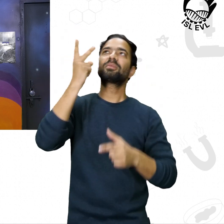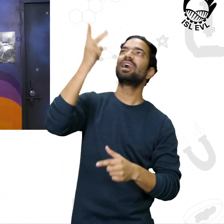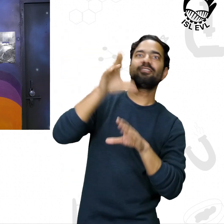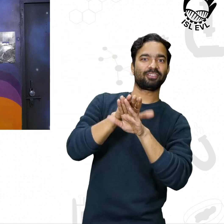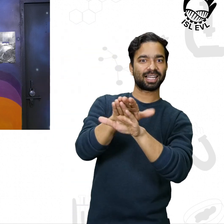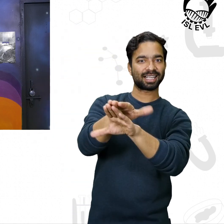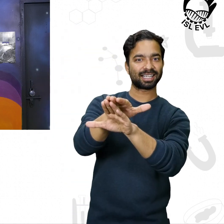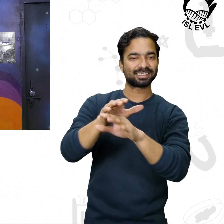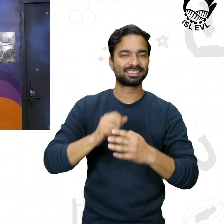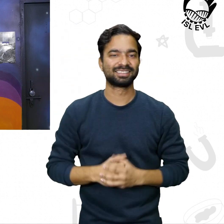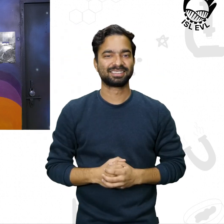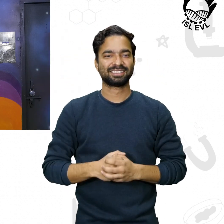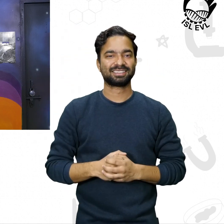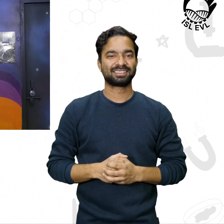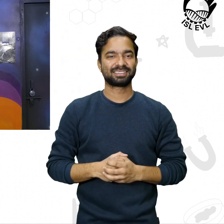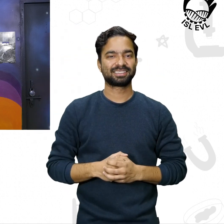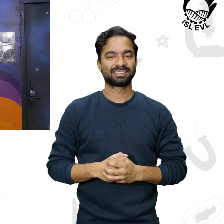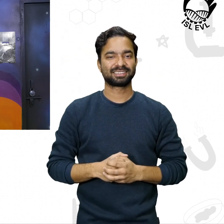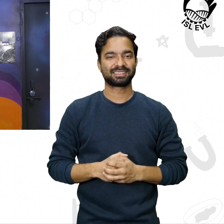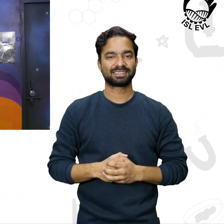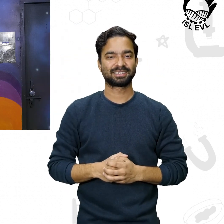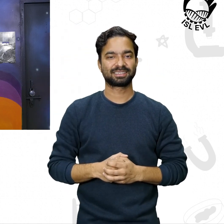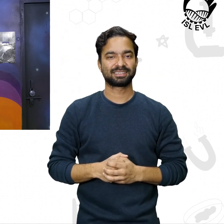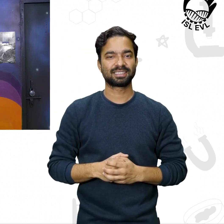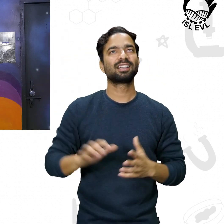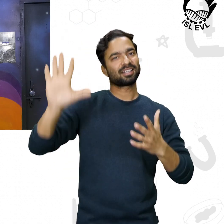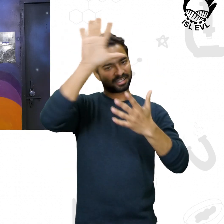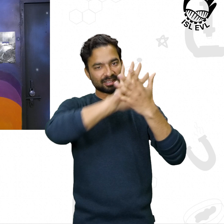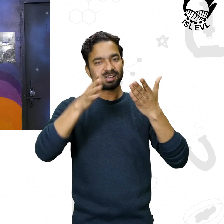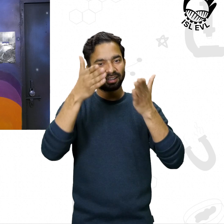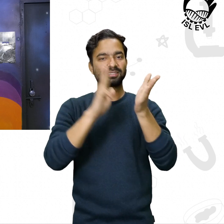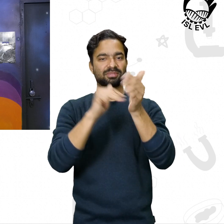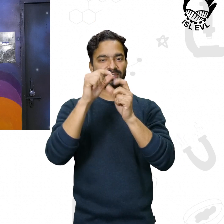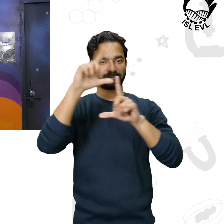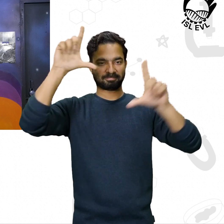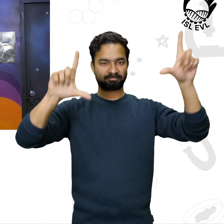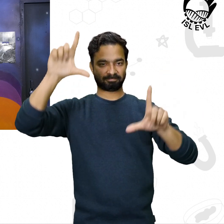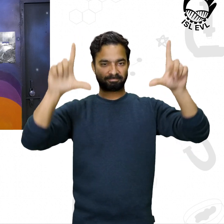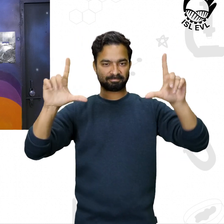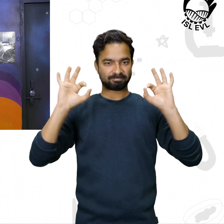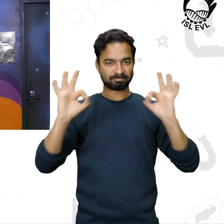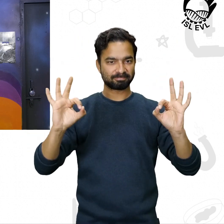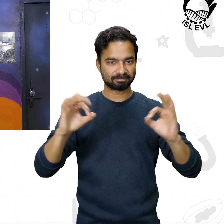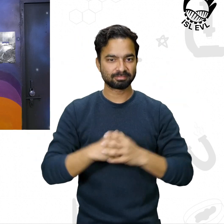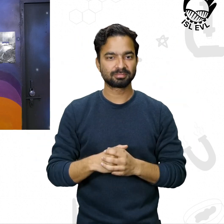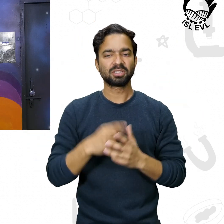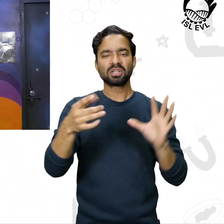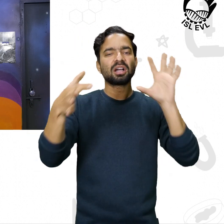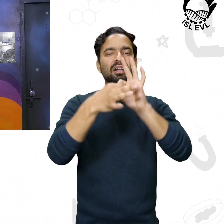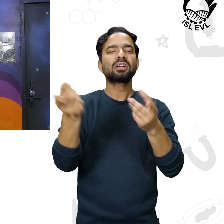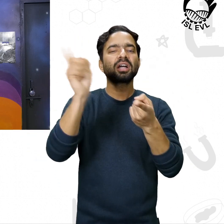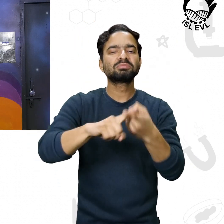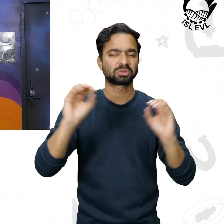saw a hero, somebody saw a bull, somebody saw a fish. So they depicted them in the sky. They depicted them in the sky.